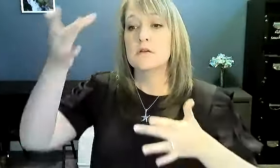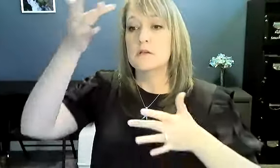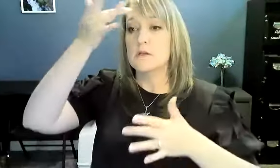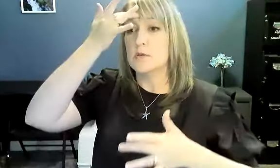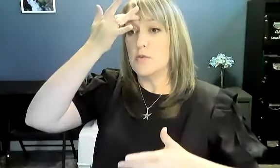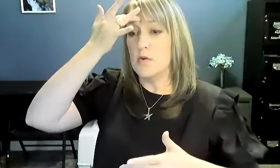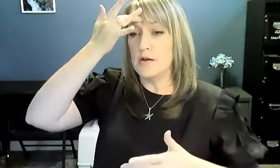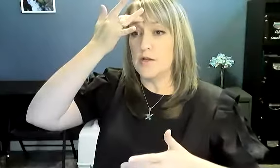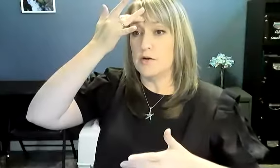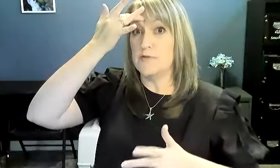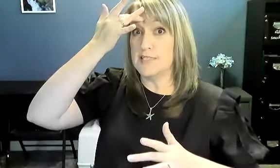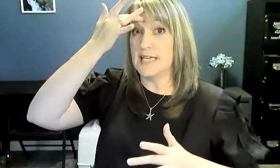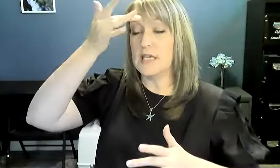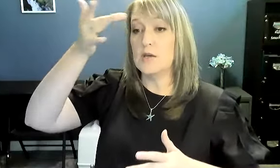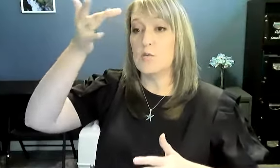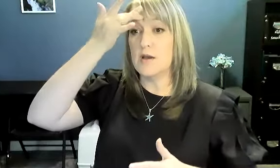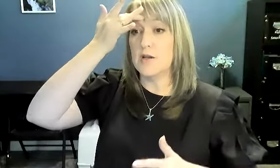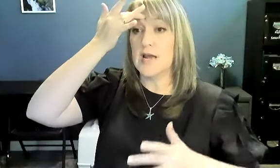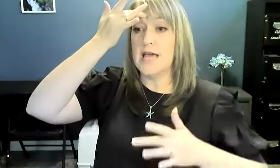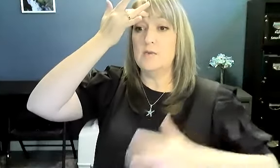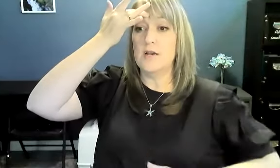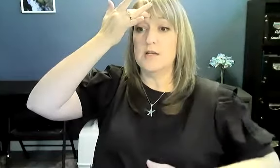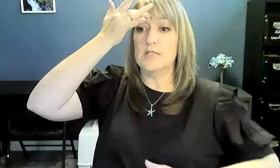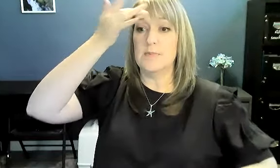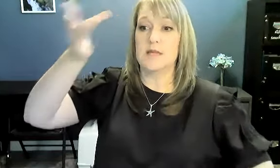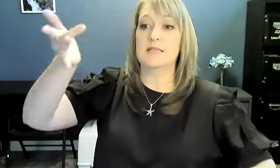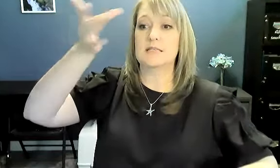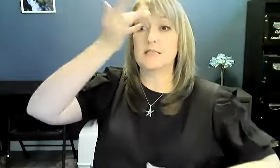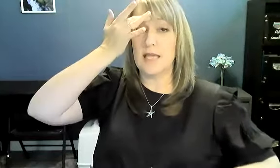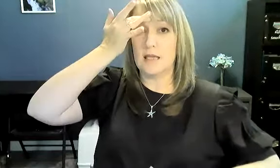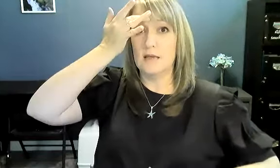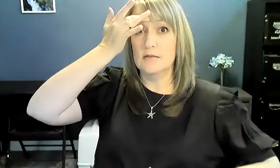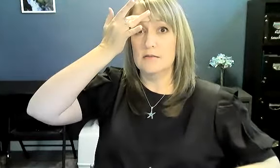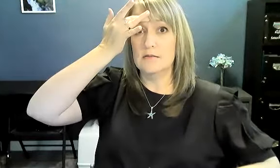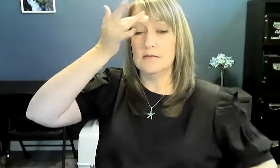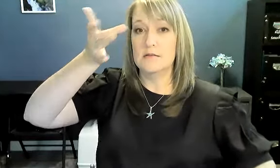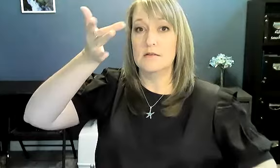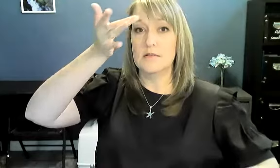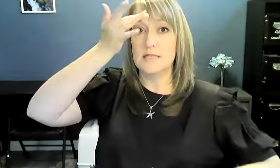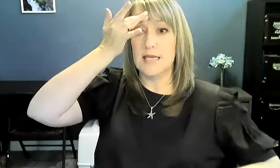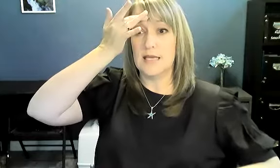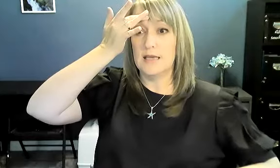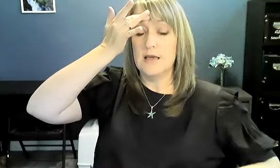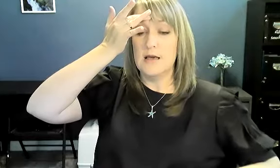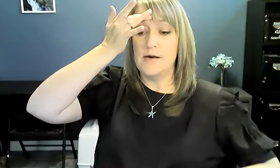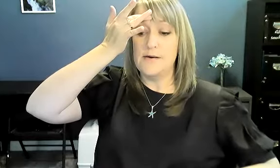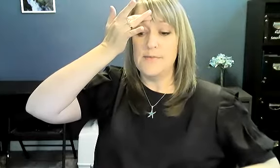You want one on your, for sick, one on your head, one on your stomach. Sick. Sick. Um,